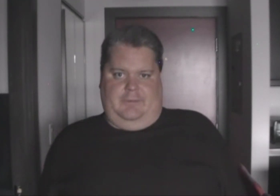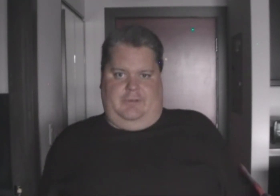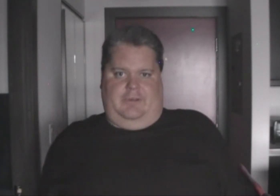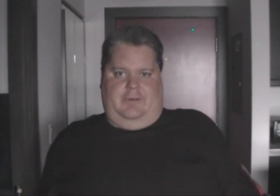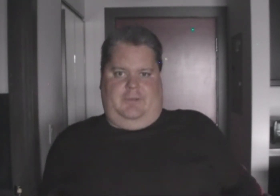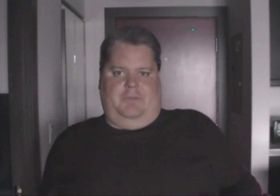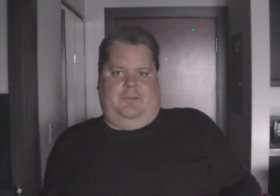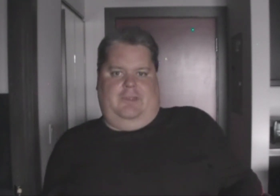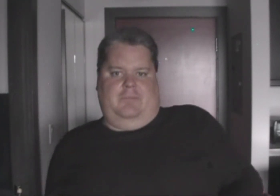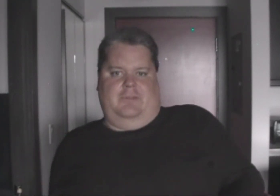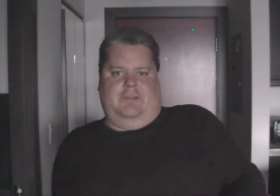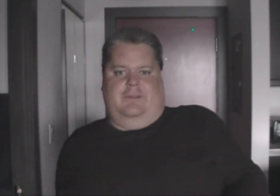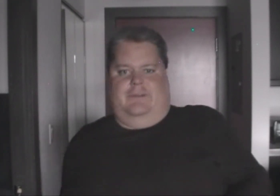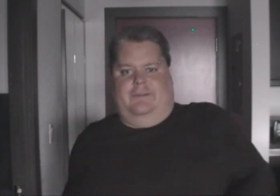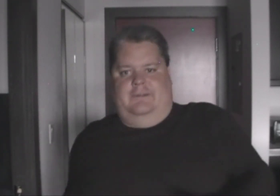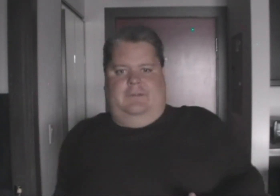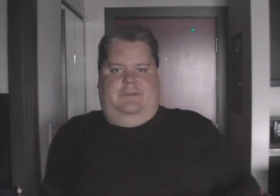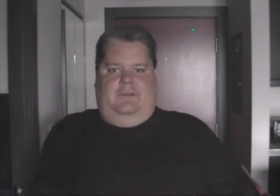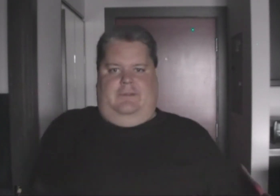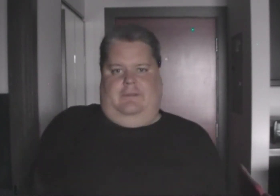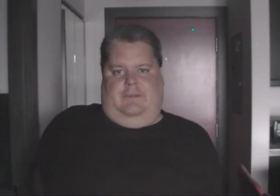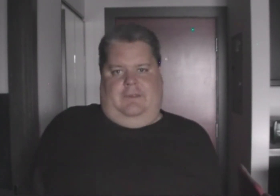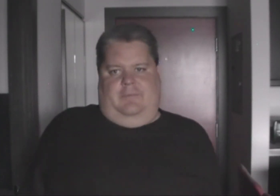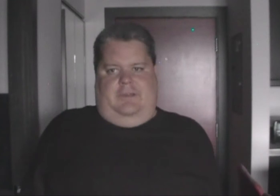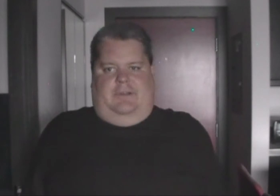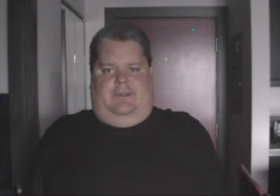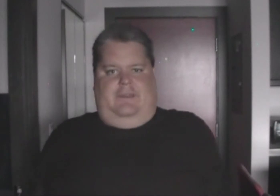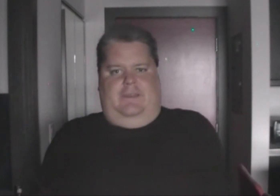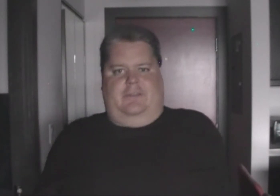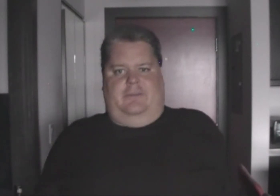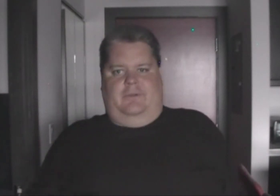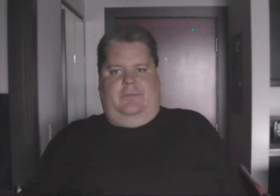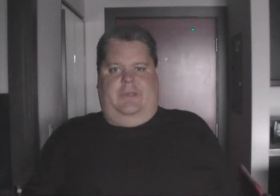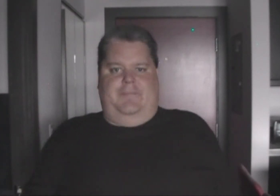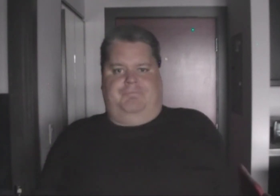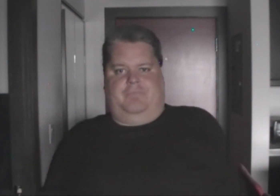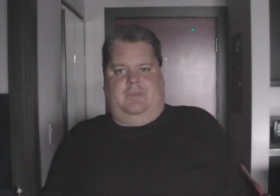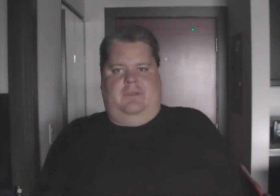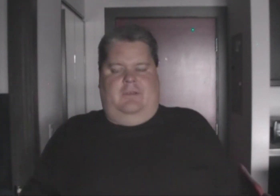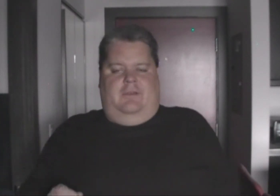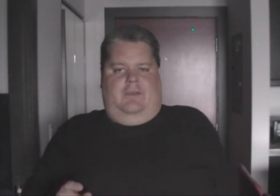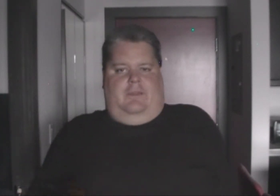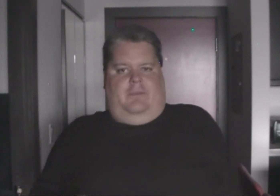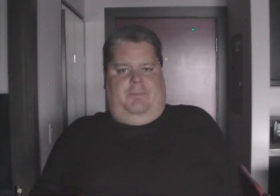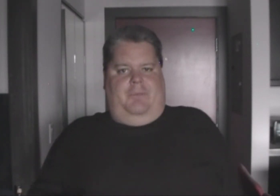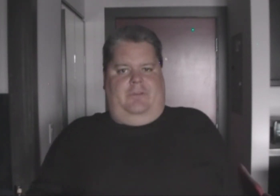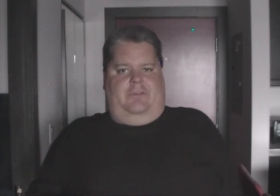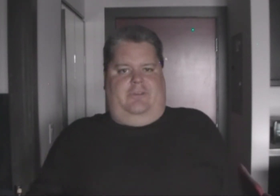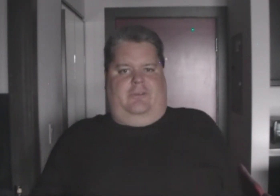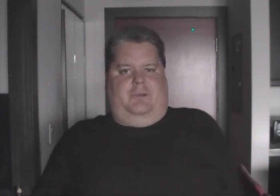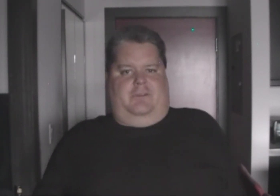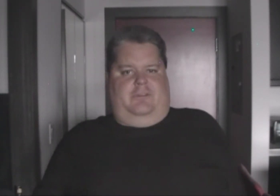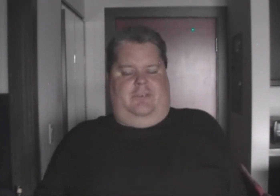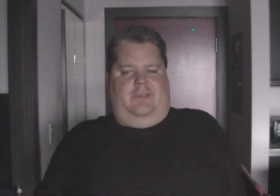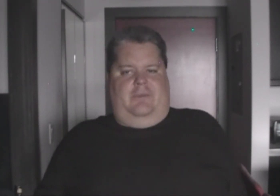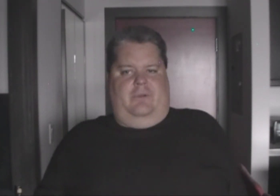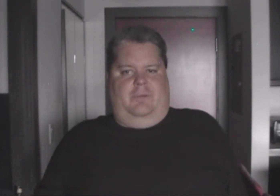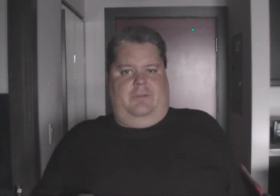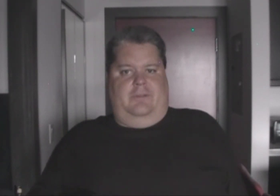I'm trying to come up with games that, uh, that you might not get hits on right away. There might be one series you're about to say, what about this